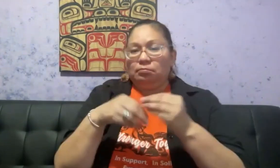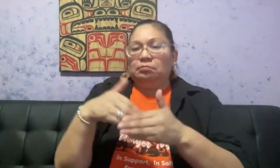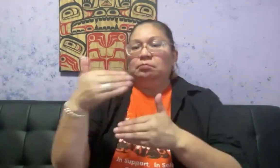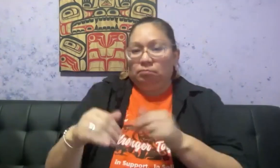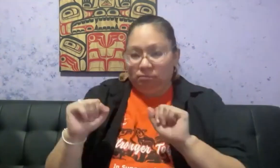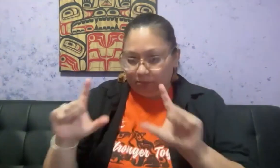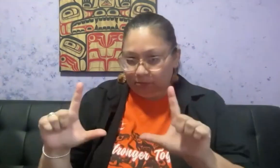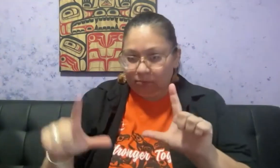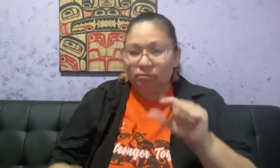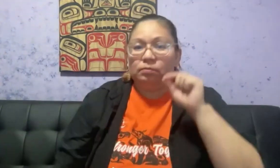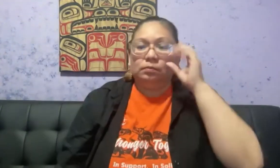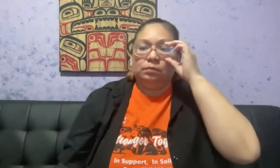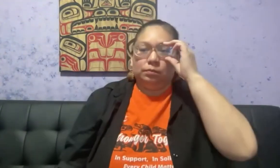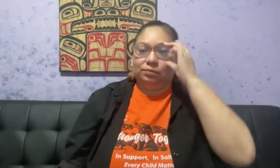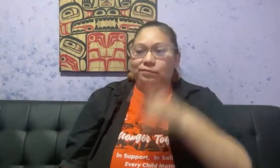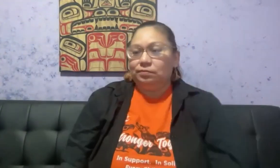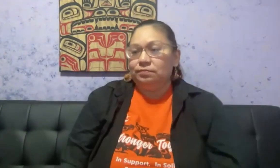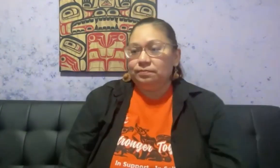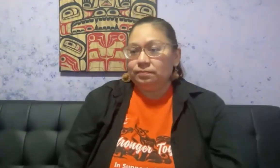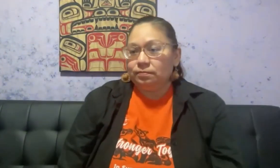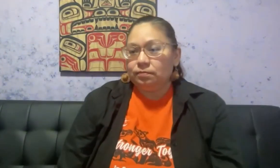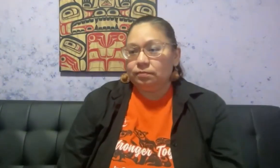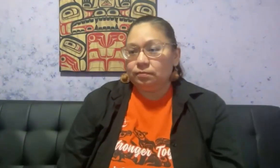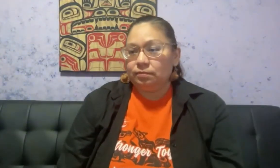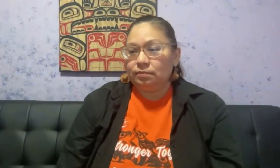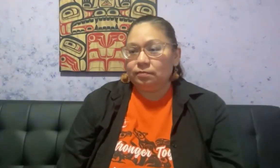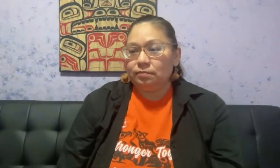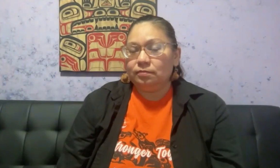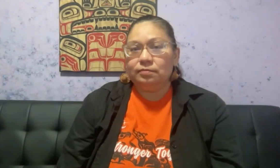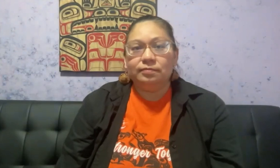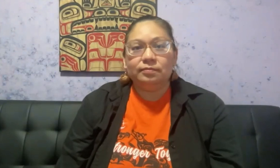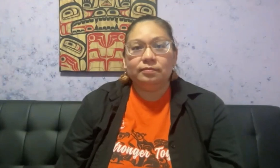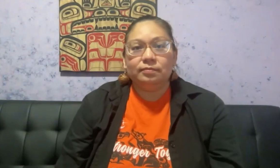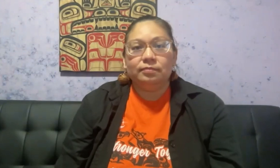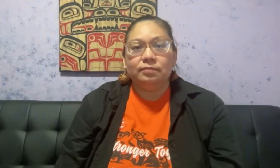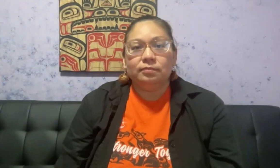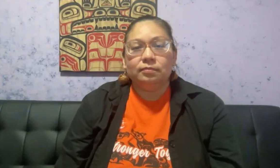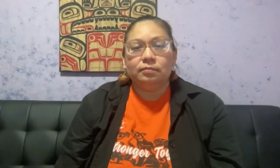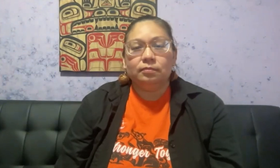Well, the reason I'm showing you all this painting will be more clear as I show the next photo.